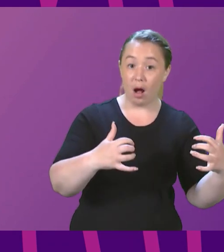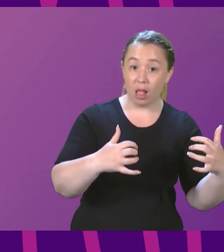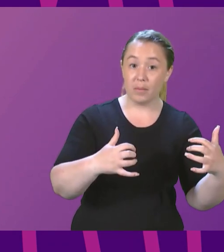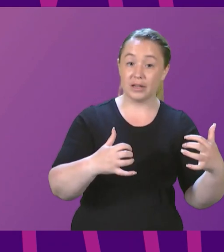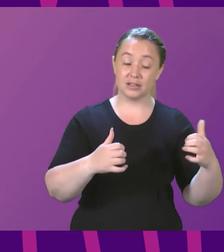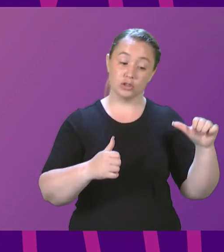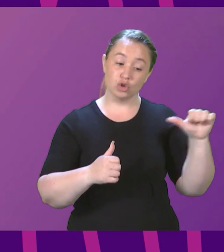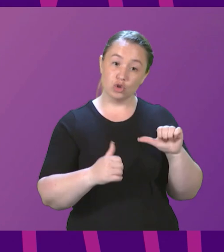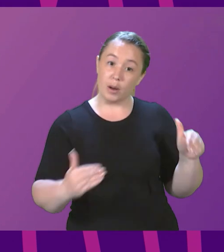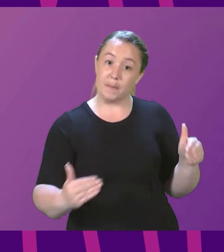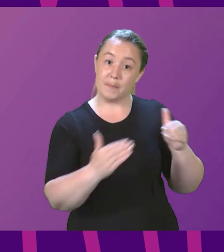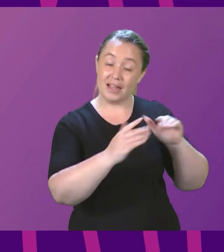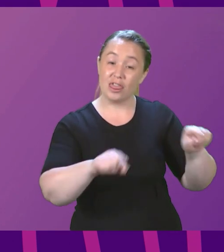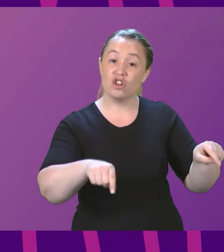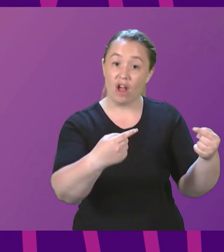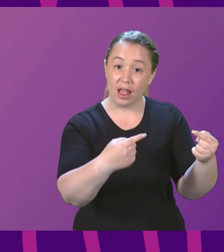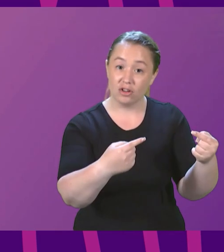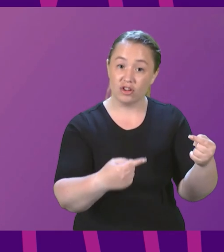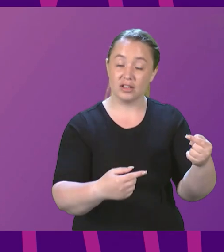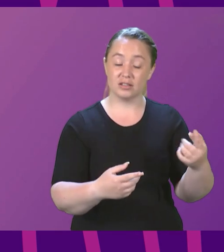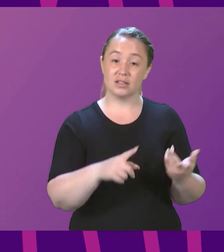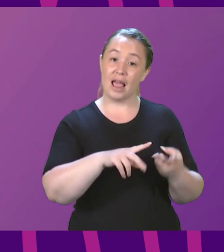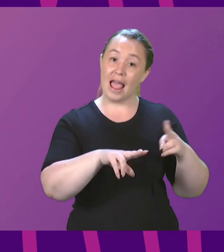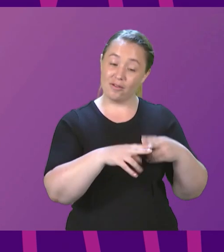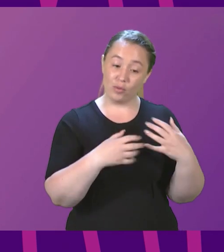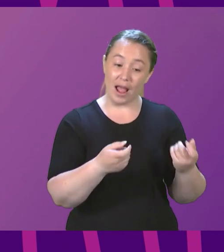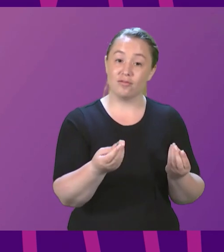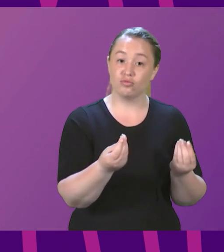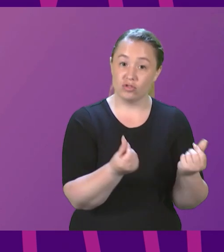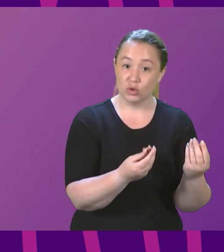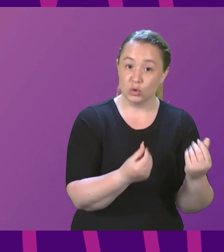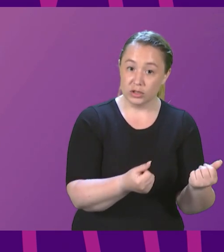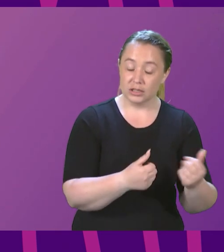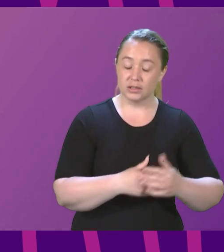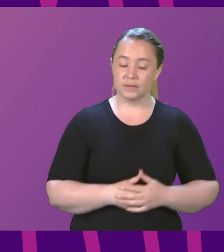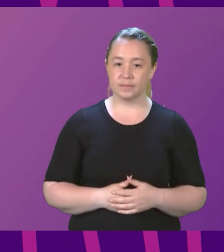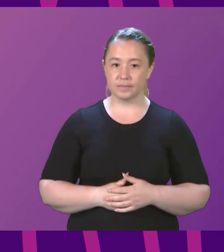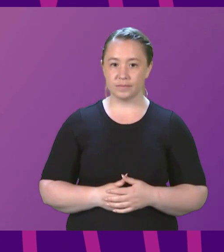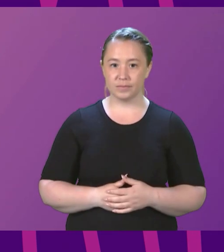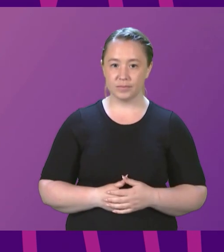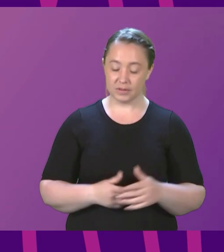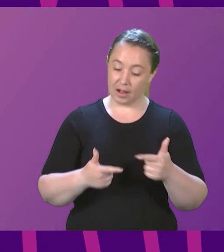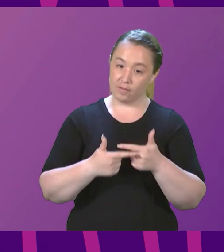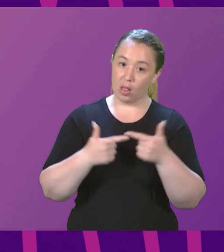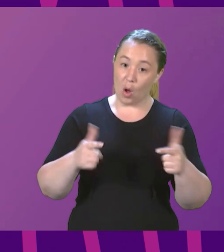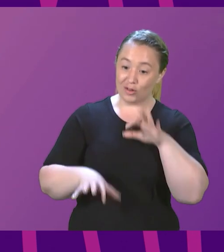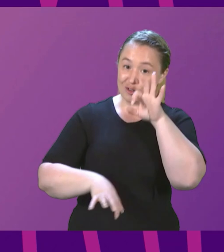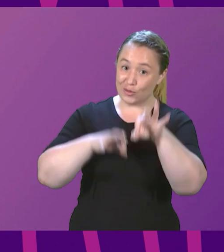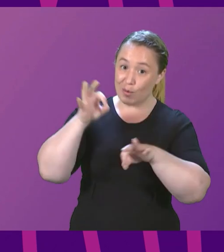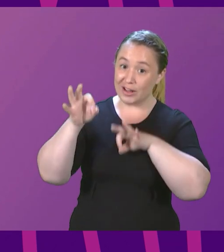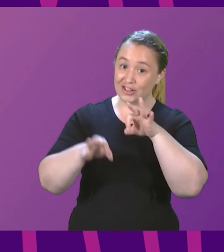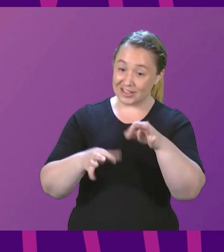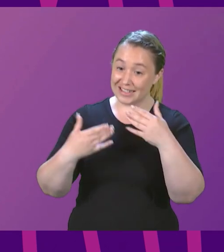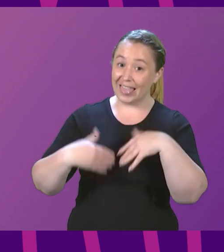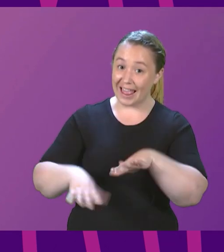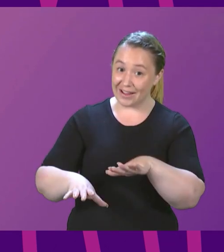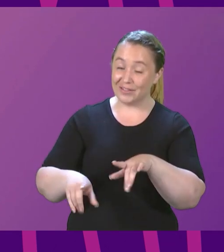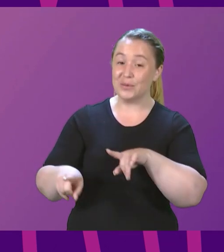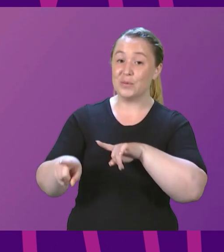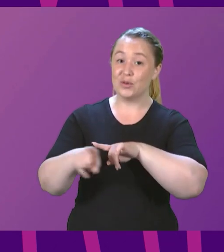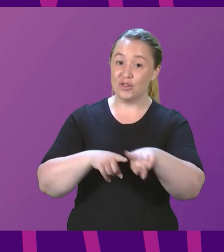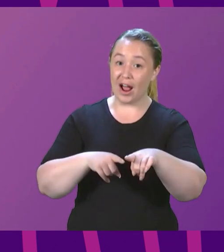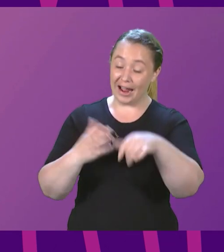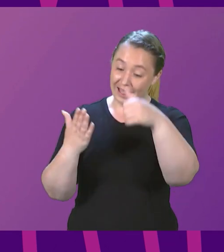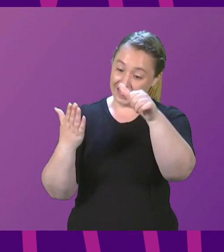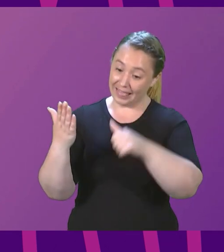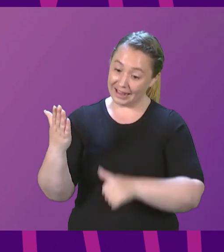better meet those challenges we face. We have several members who would still wish to put a question. I will try to get to the end of this list, but I